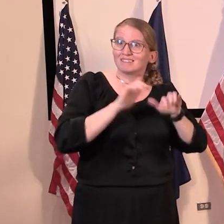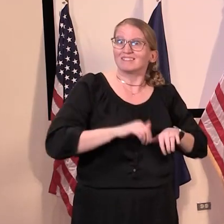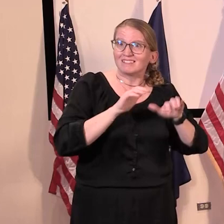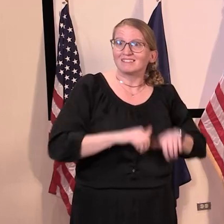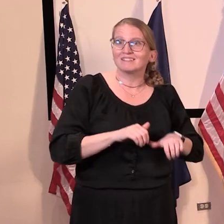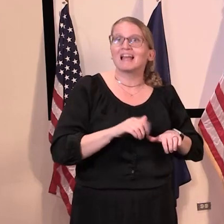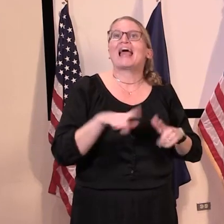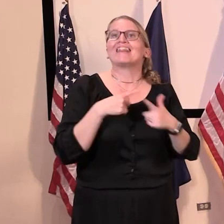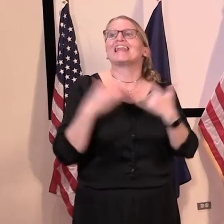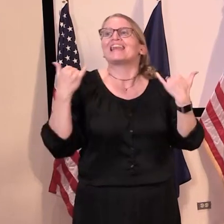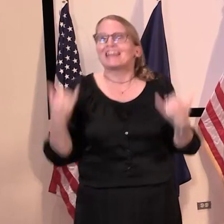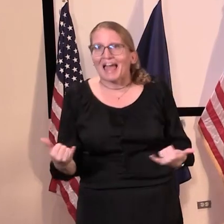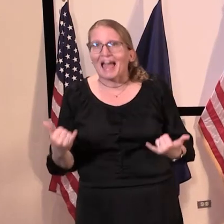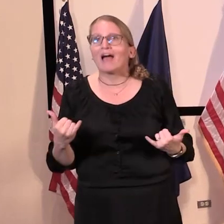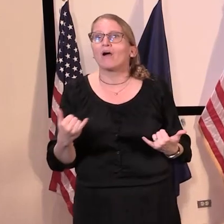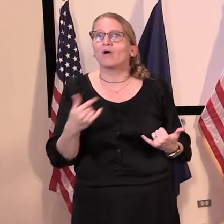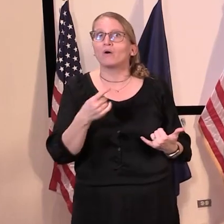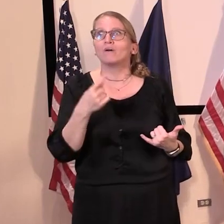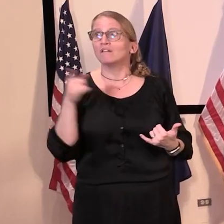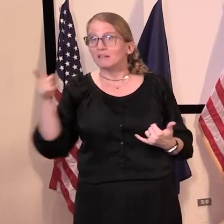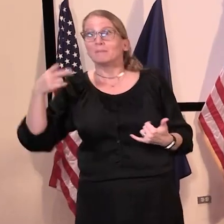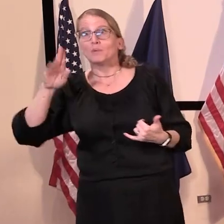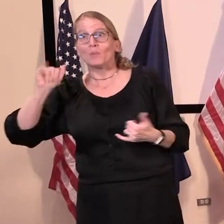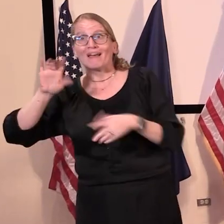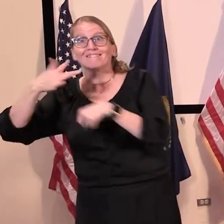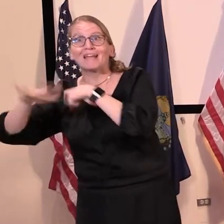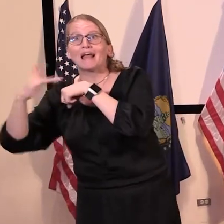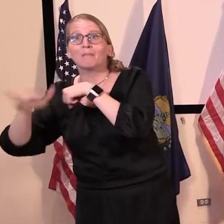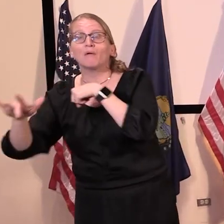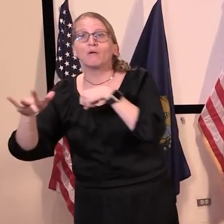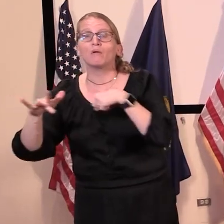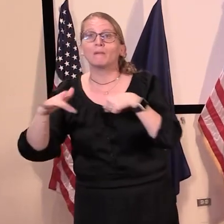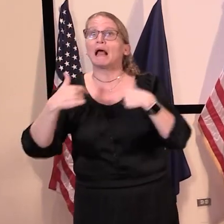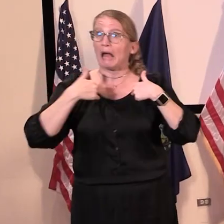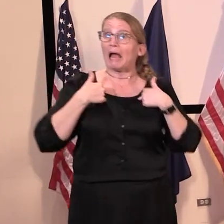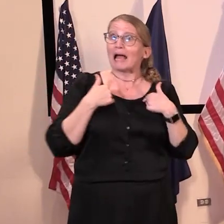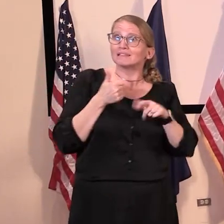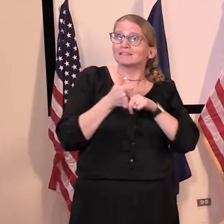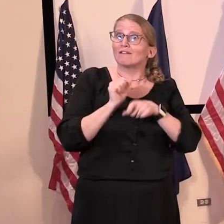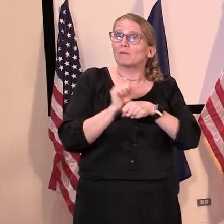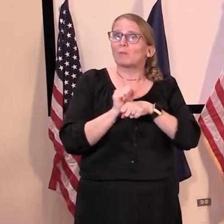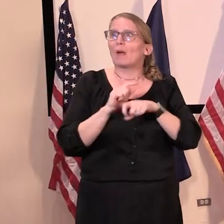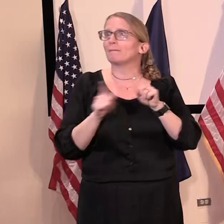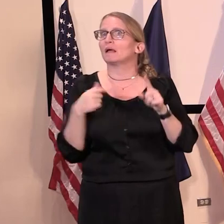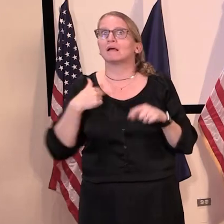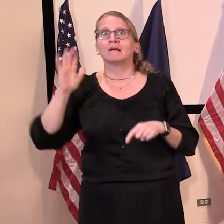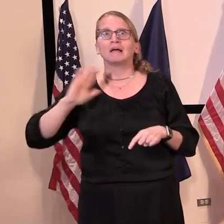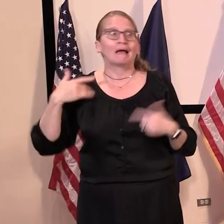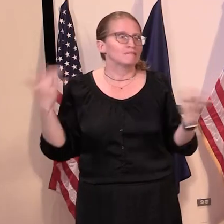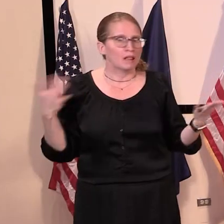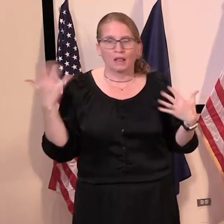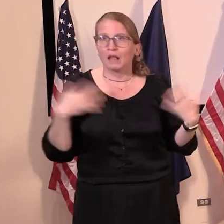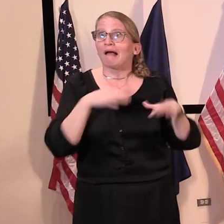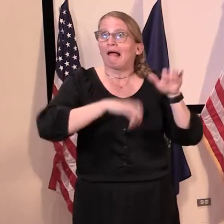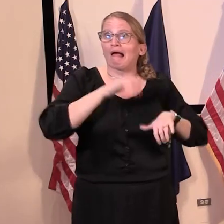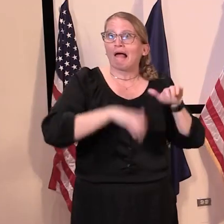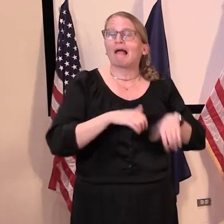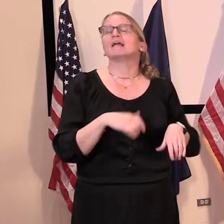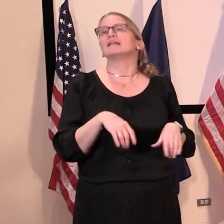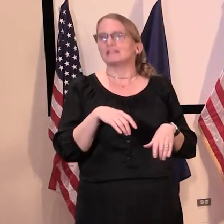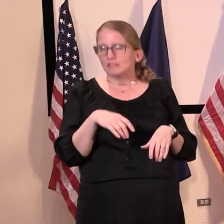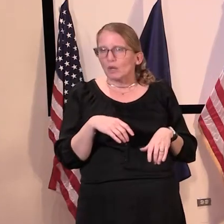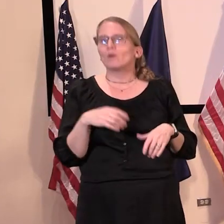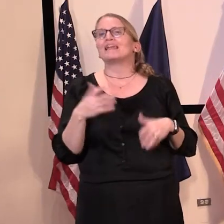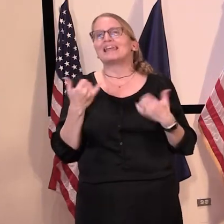if they indicated they were self-employed in their initial application, um, there is a link for them to go into the PUA